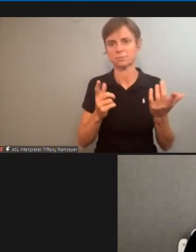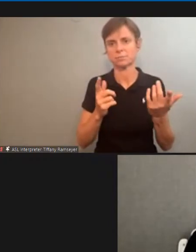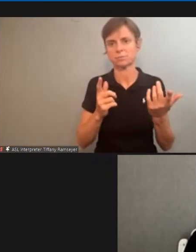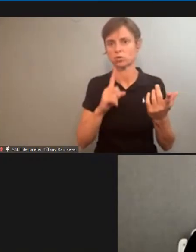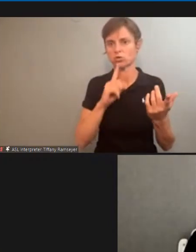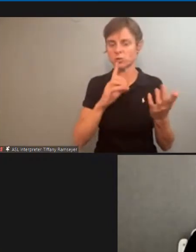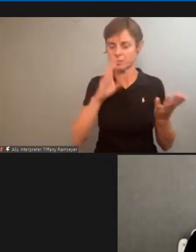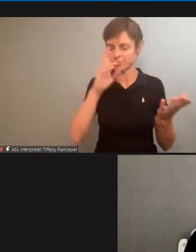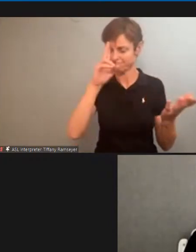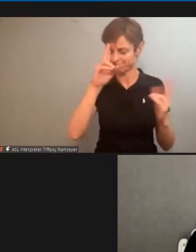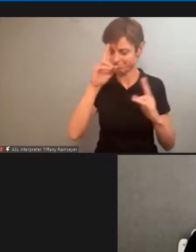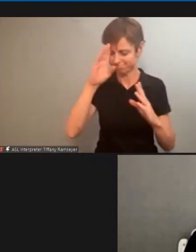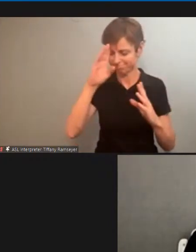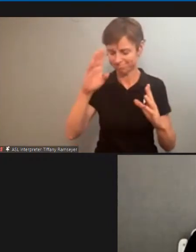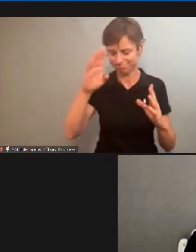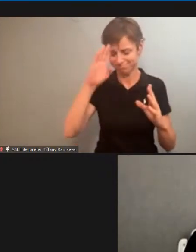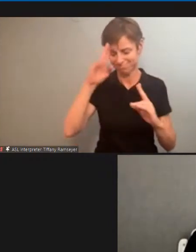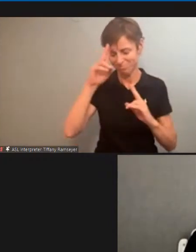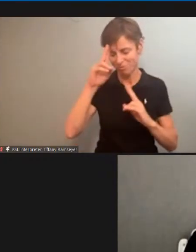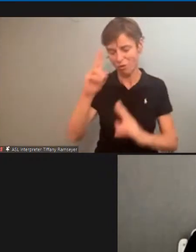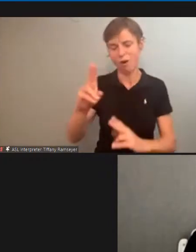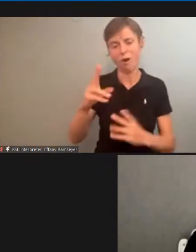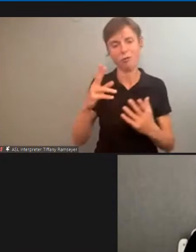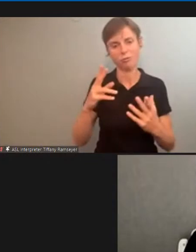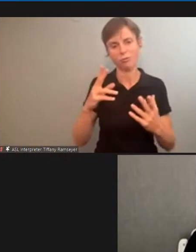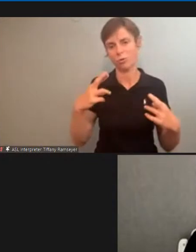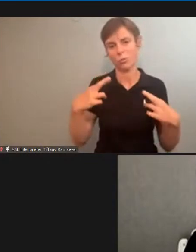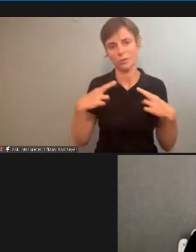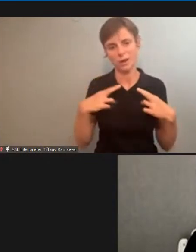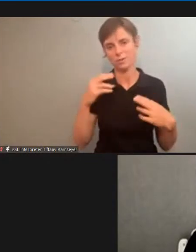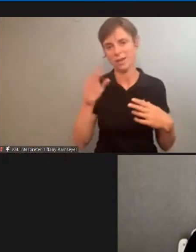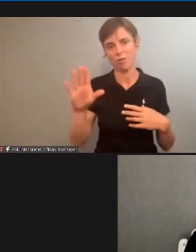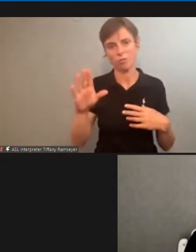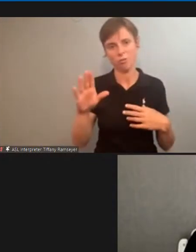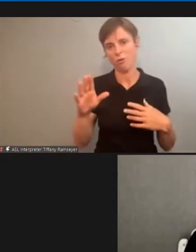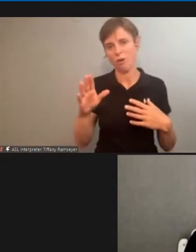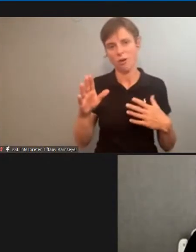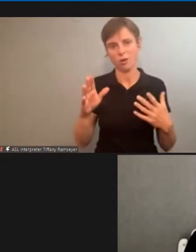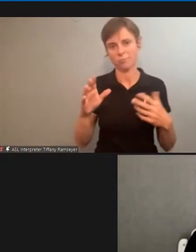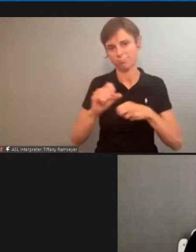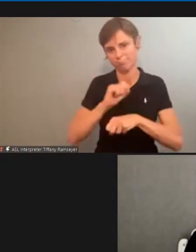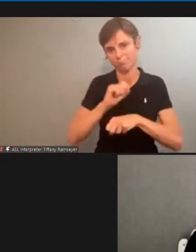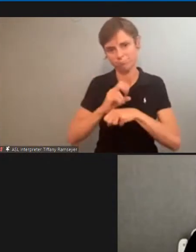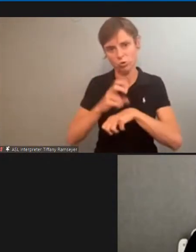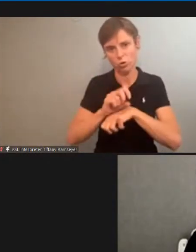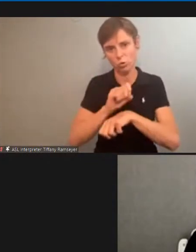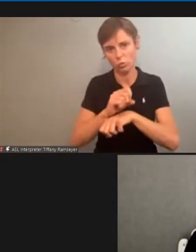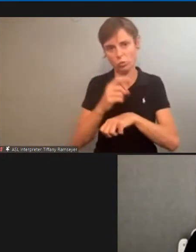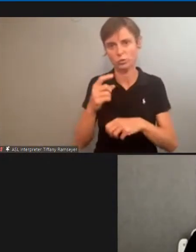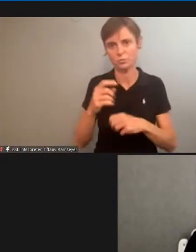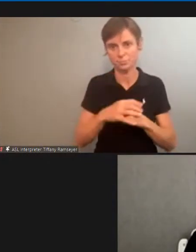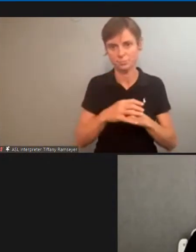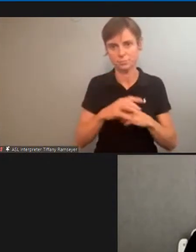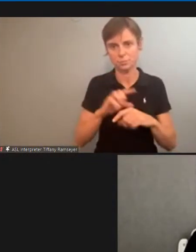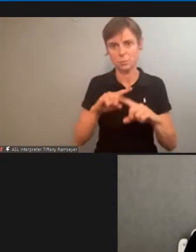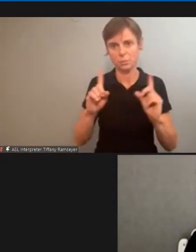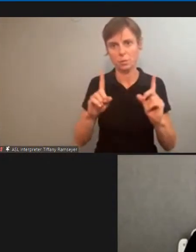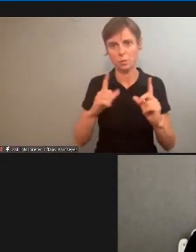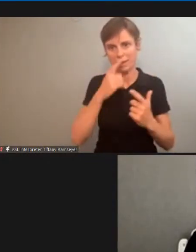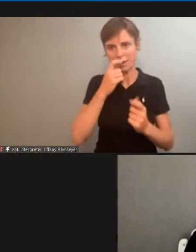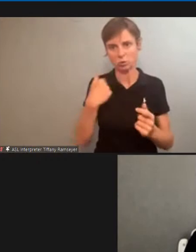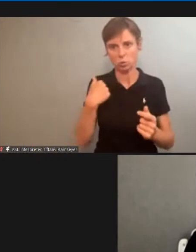to our retirees and their passion for the cause. And and their their interest in making sure that we have a robust,